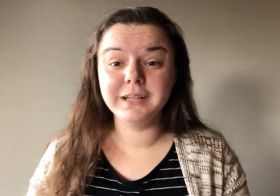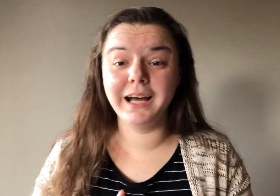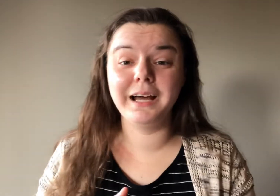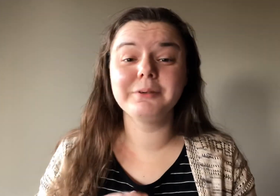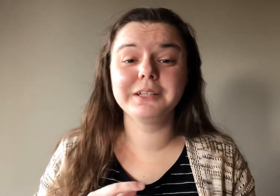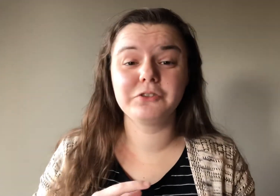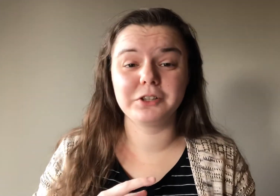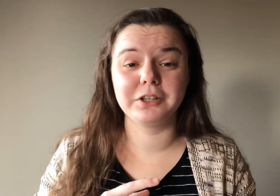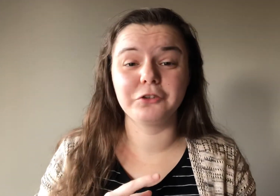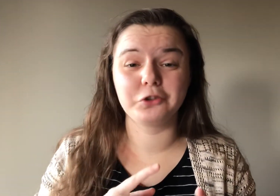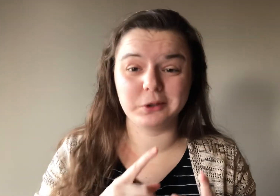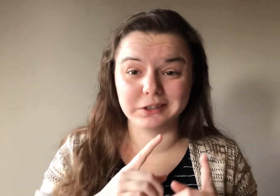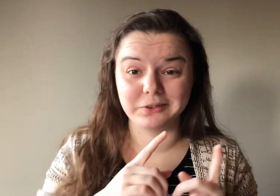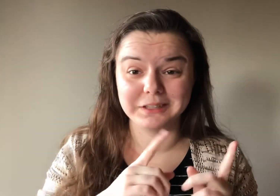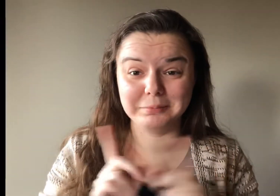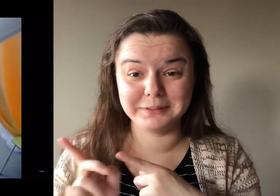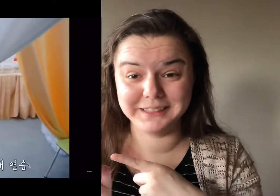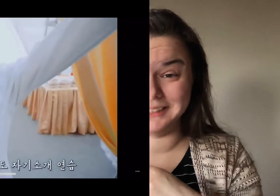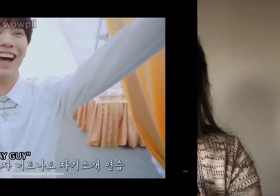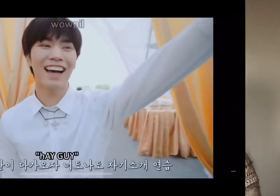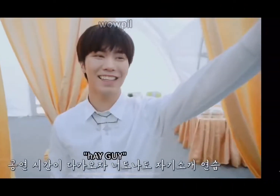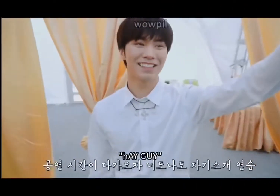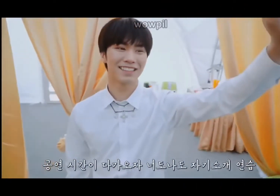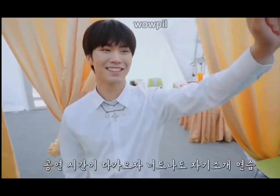I will insert a short little clip here. Hi guys! Yay!